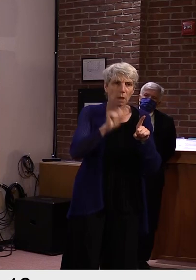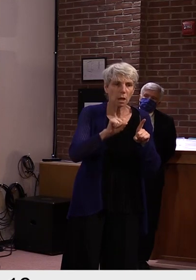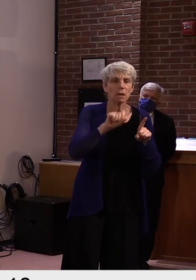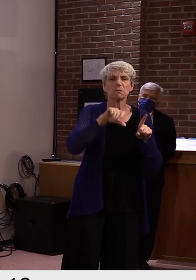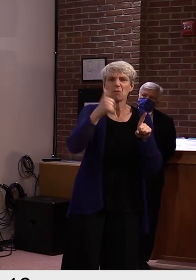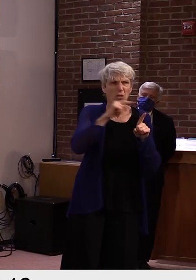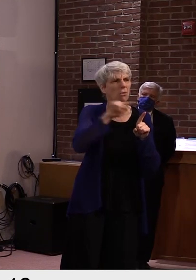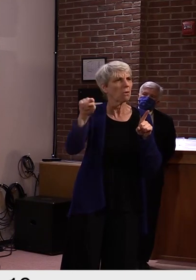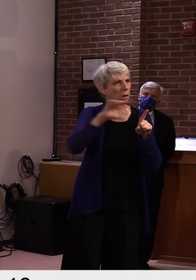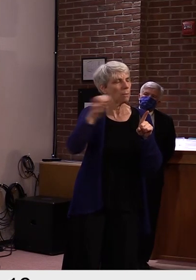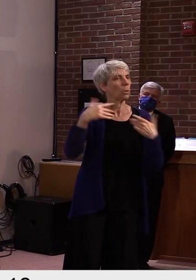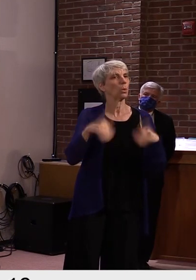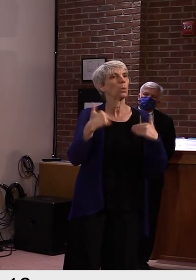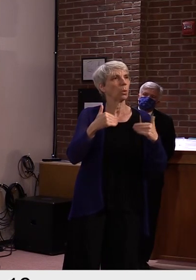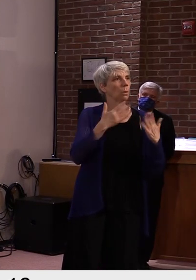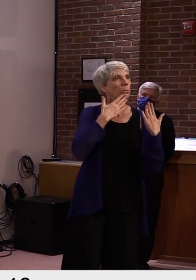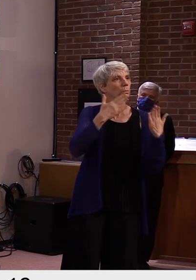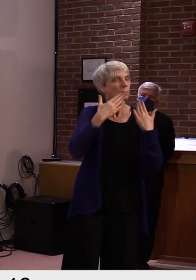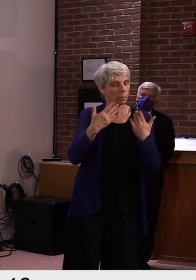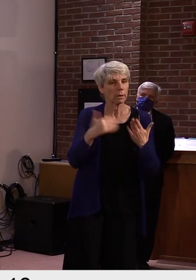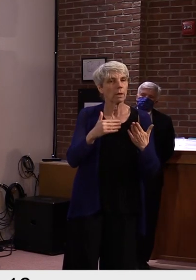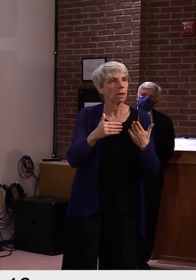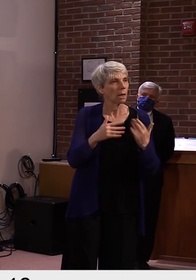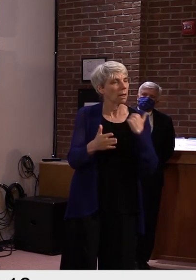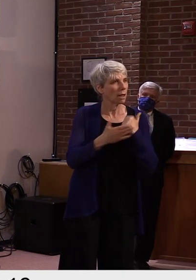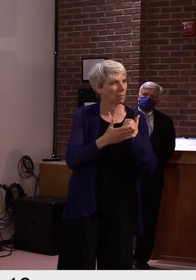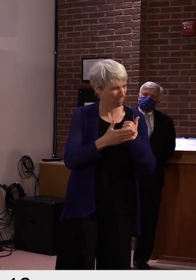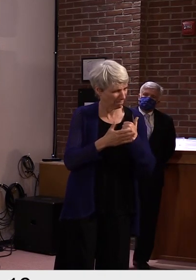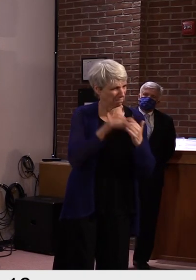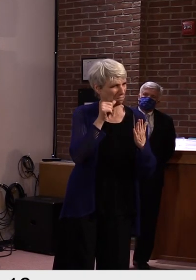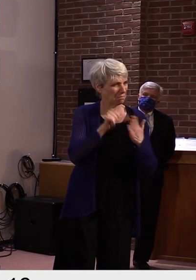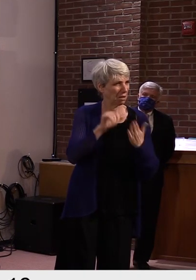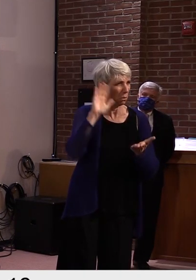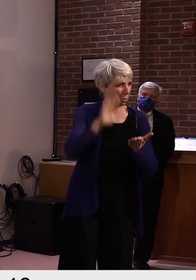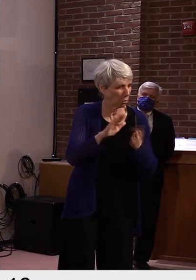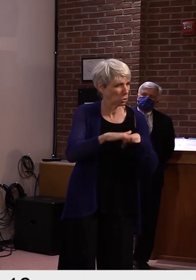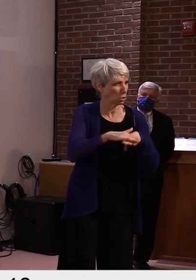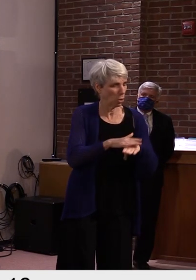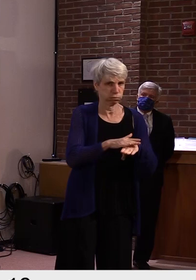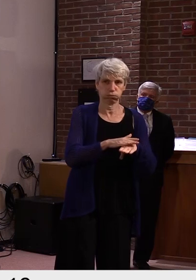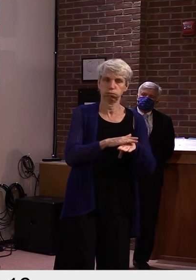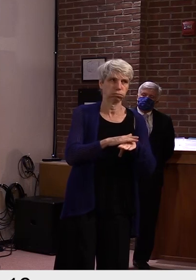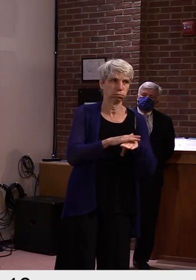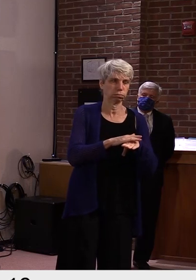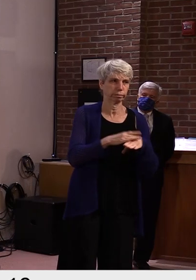this is the wrong time, uh, to be pulling back, uh, in terms of, uh, mail delivery.